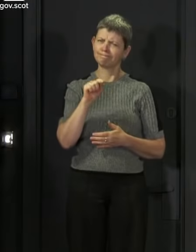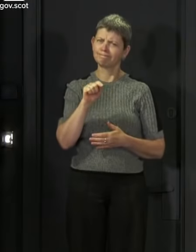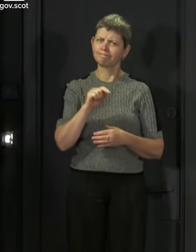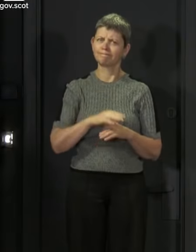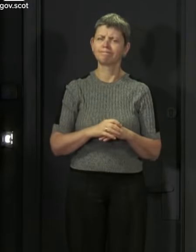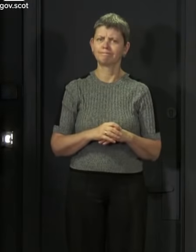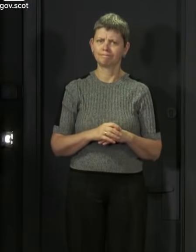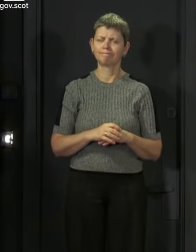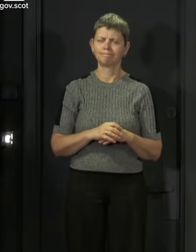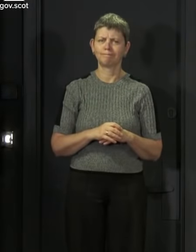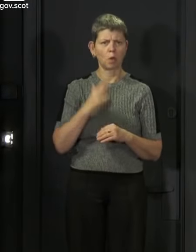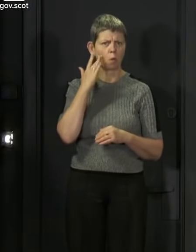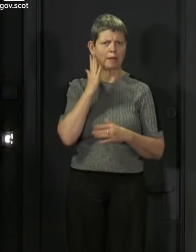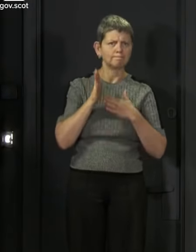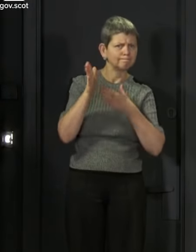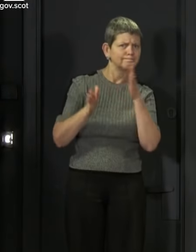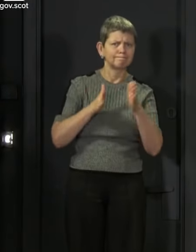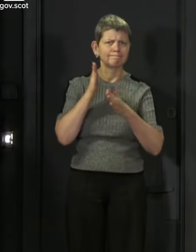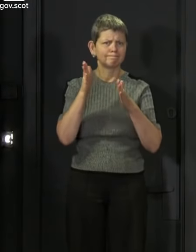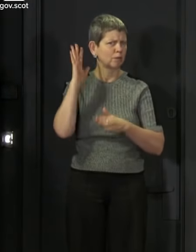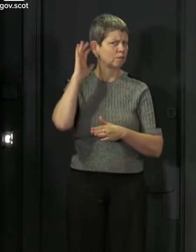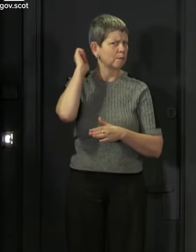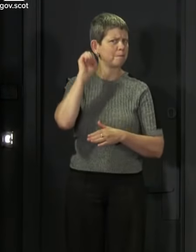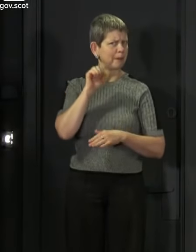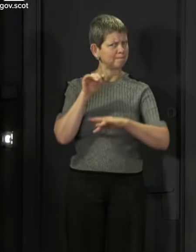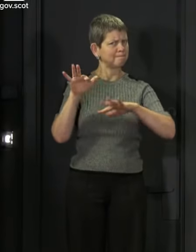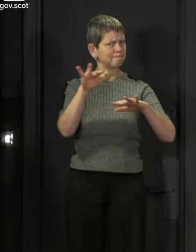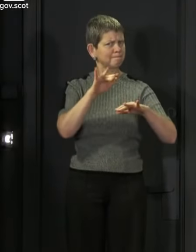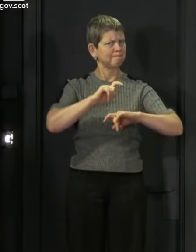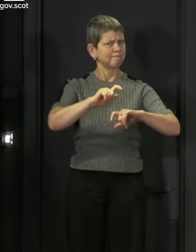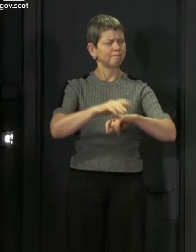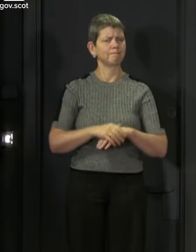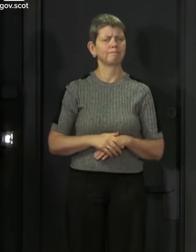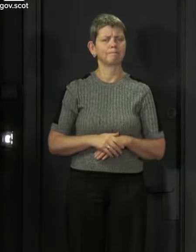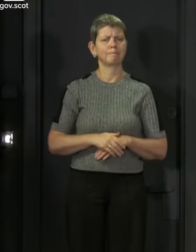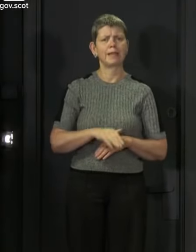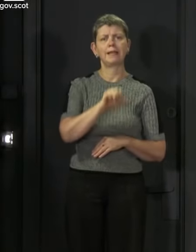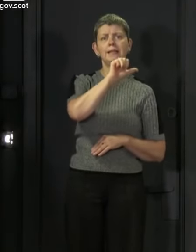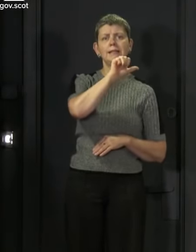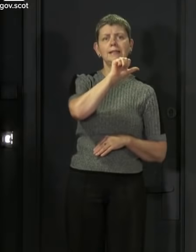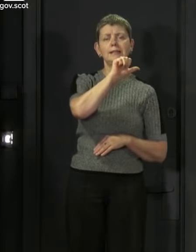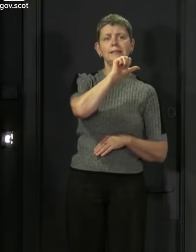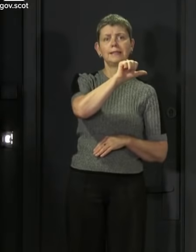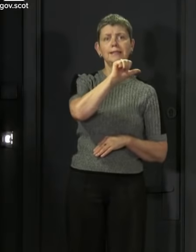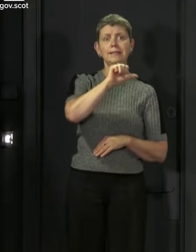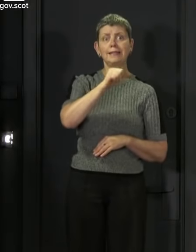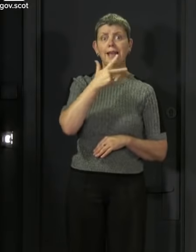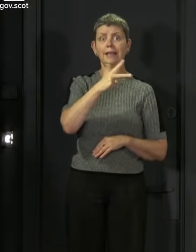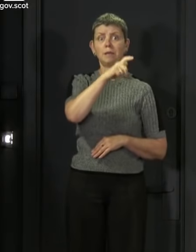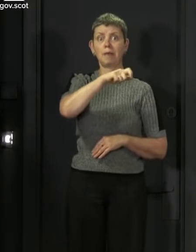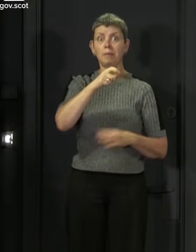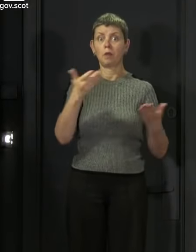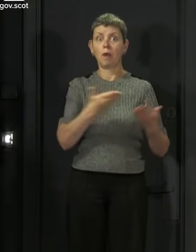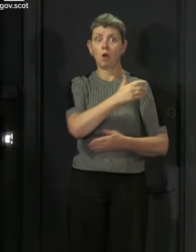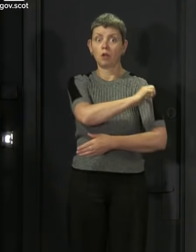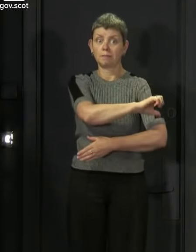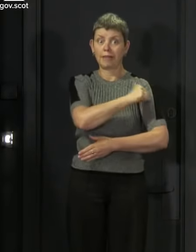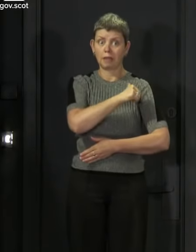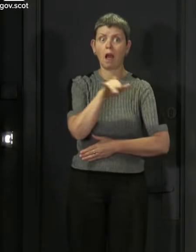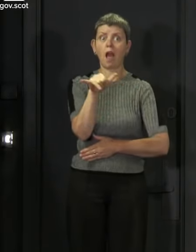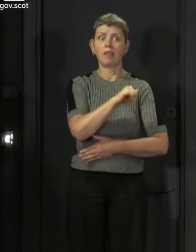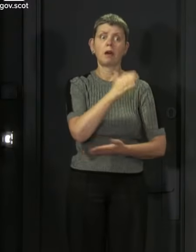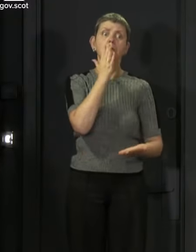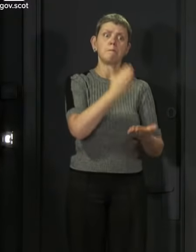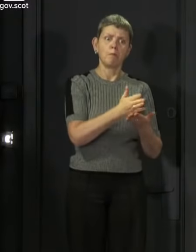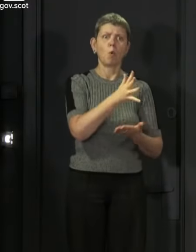everything that you do. A total of 668 patients are currently in hospital with the virus, either confirmed